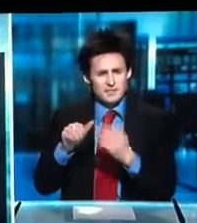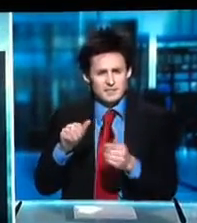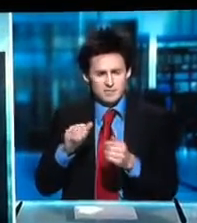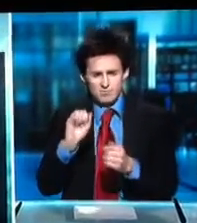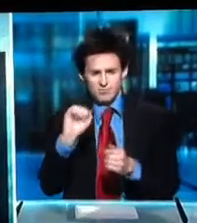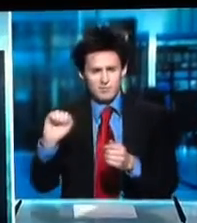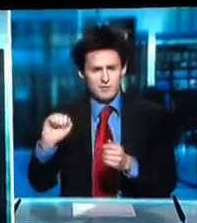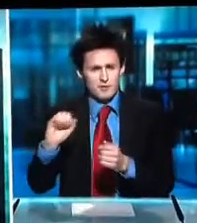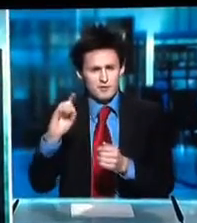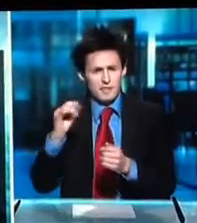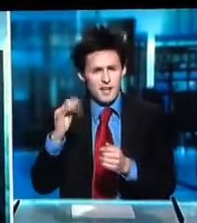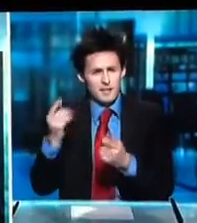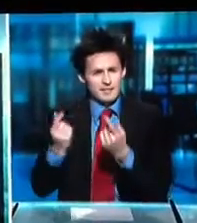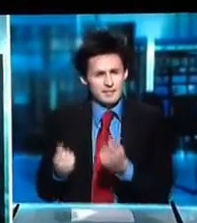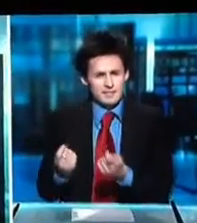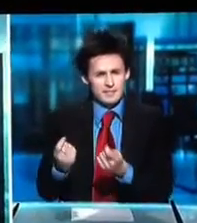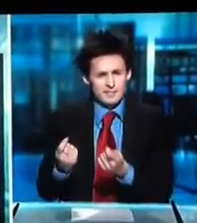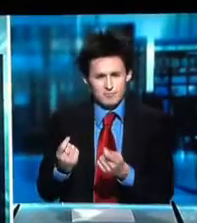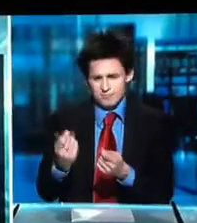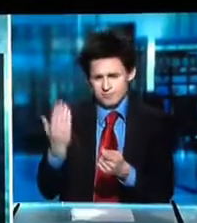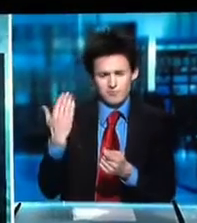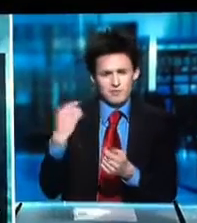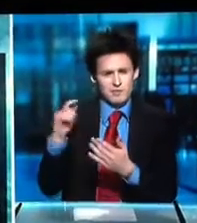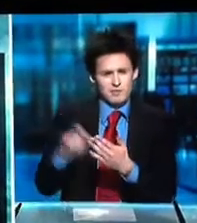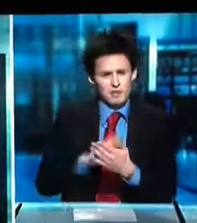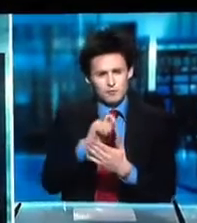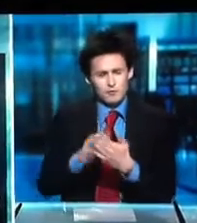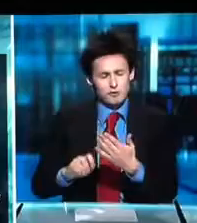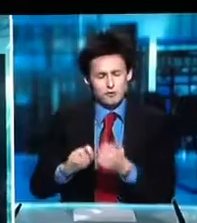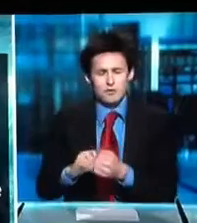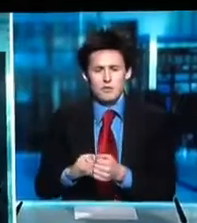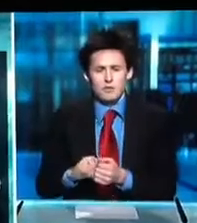all six of their Dáil seats in the general election.